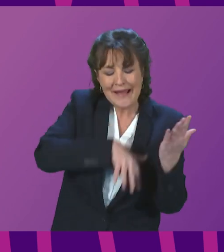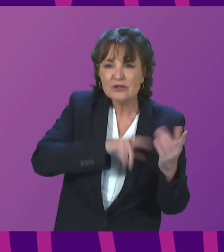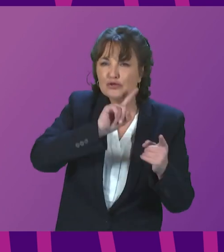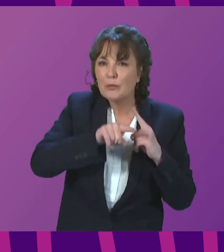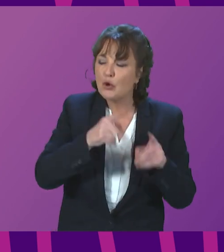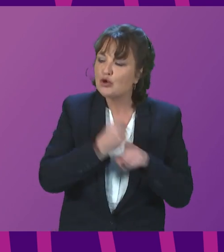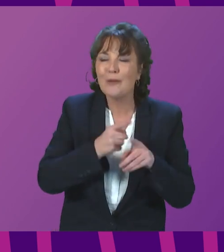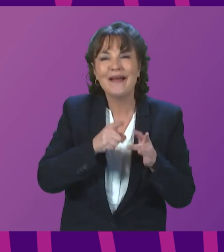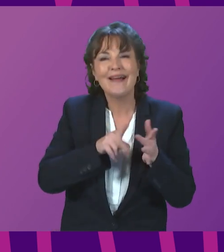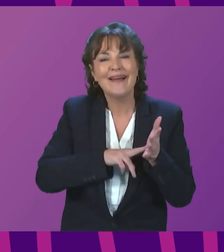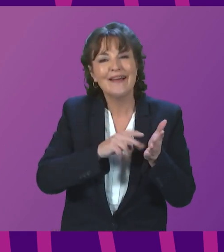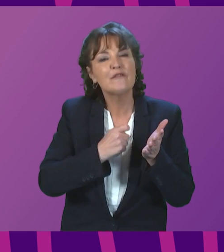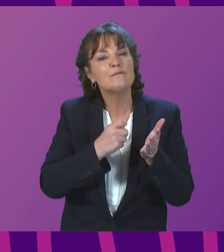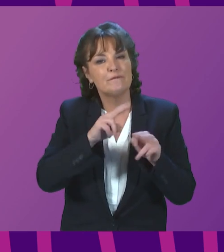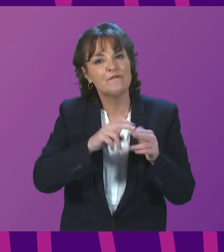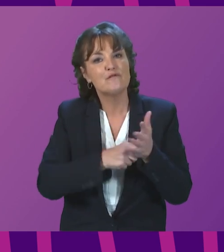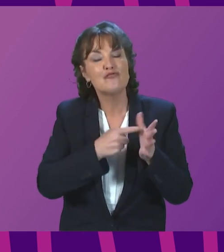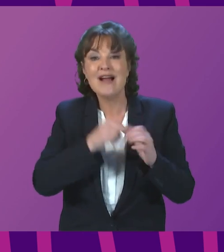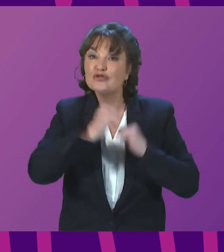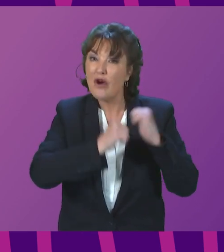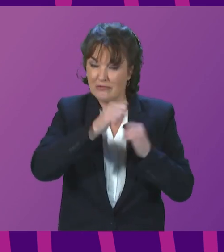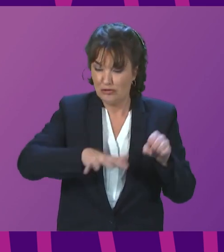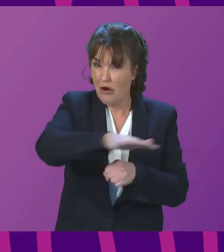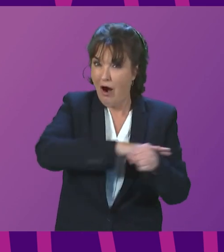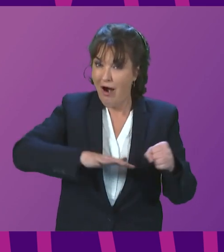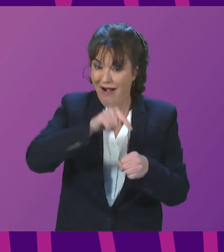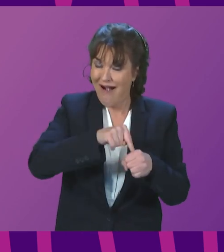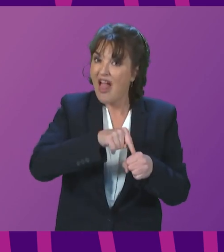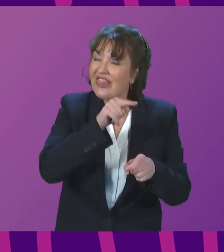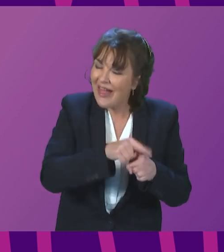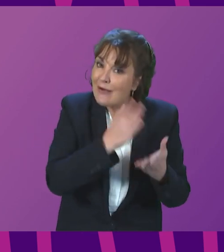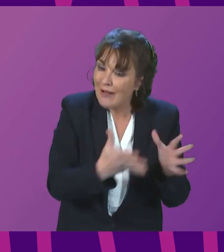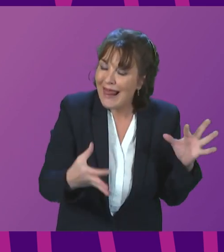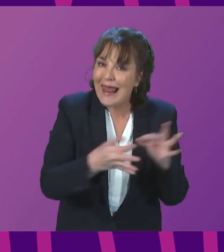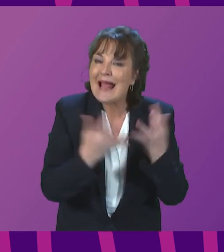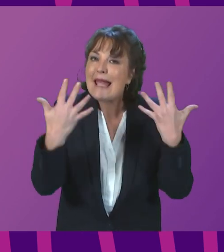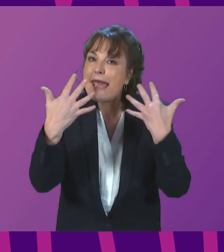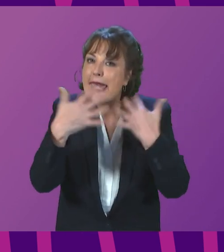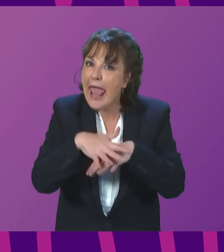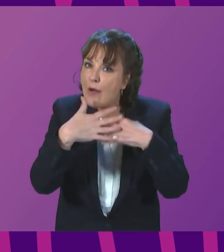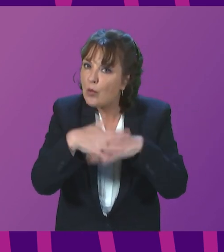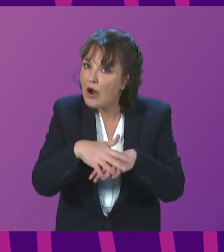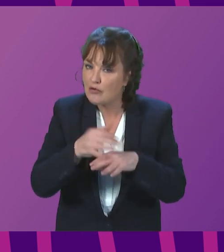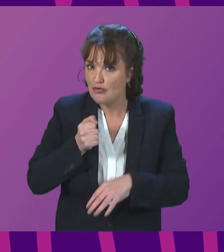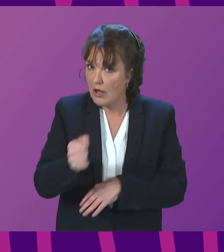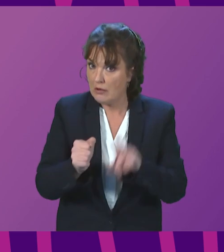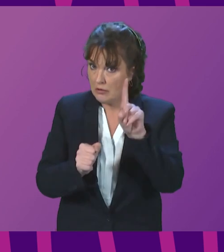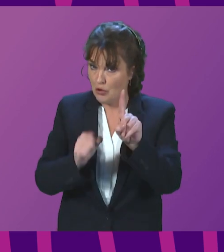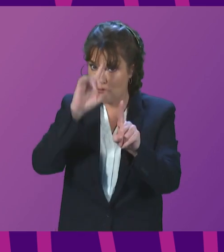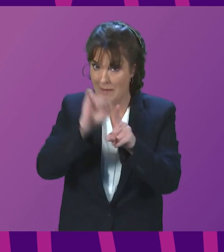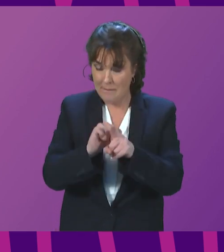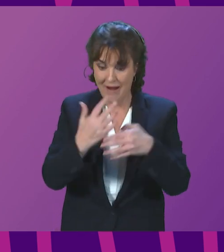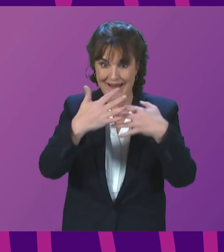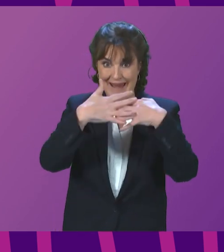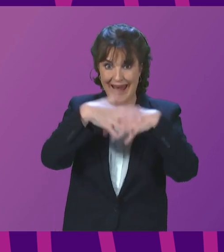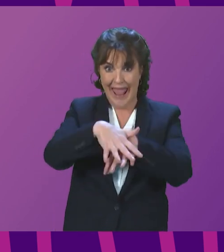and it was a failure in terms of infrastructure, are matters for network rail. And I would point out again that network rail remains a